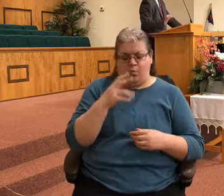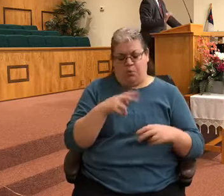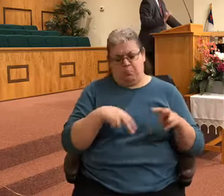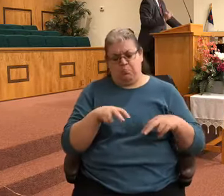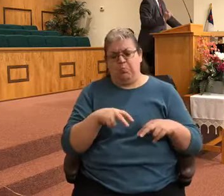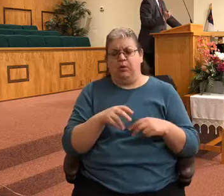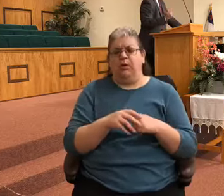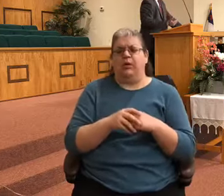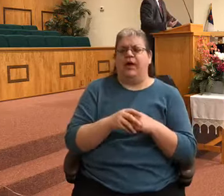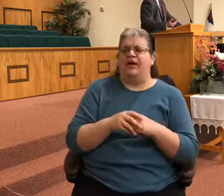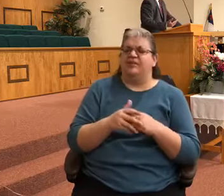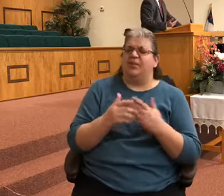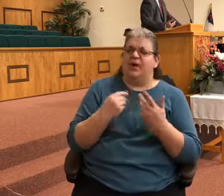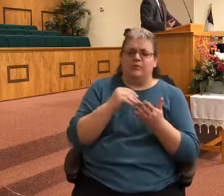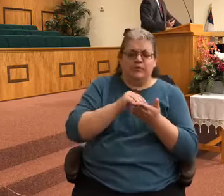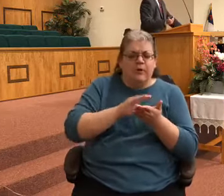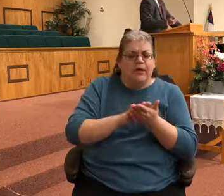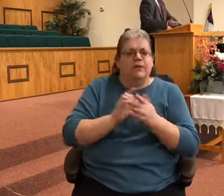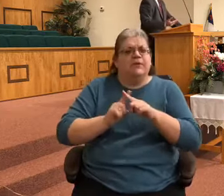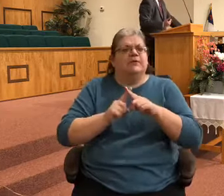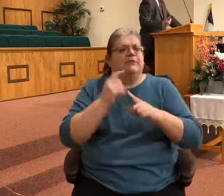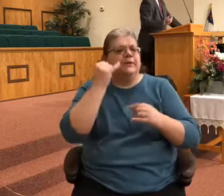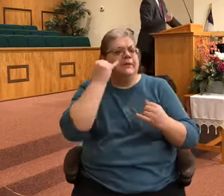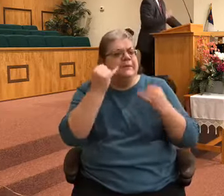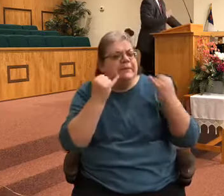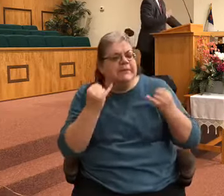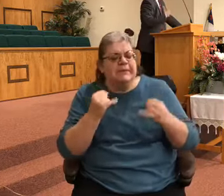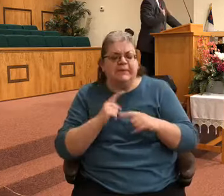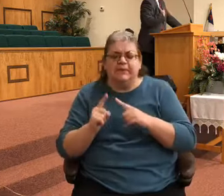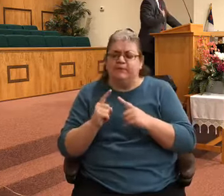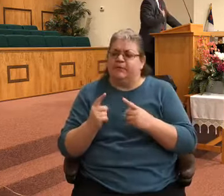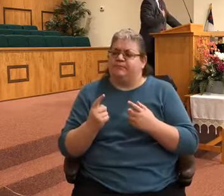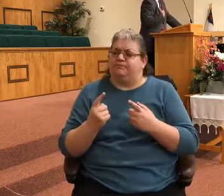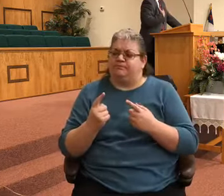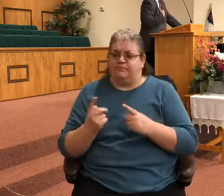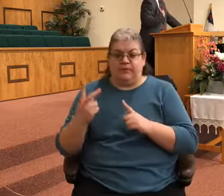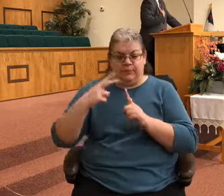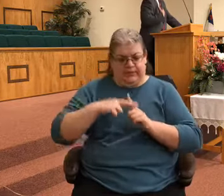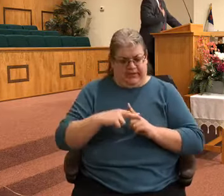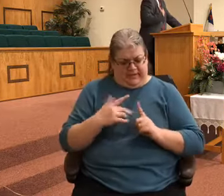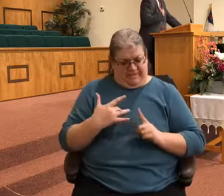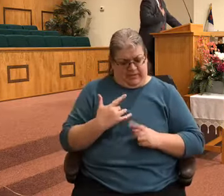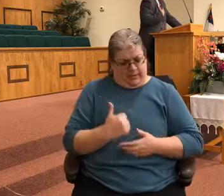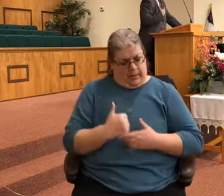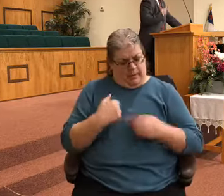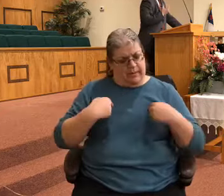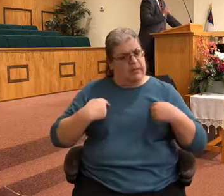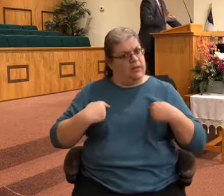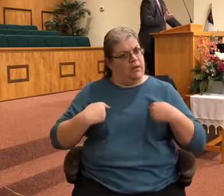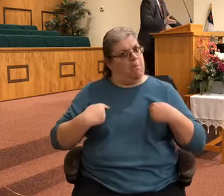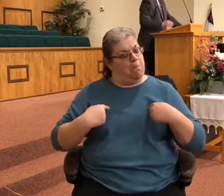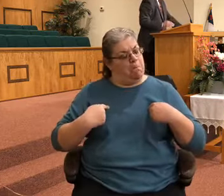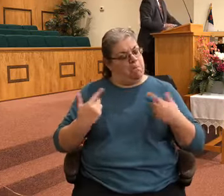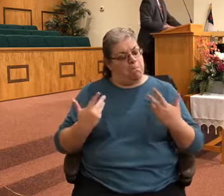some ideas, some applications that I felt helped me. And this one in particular,